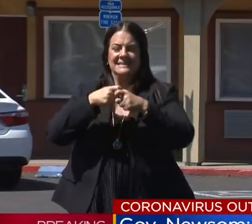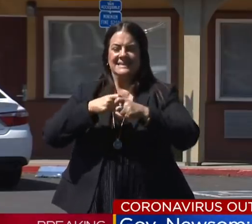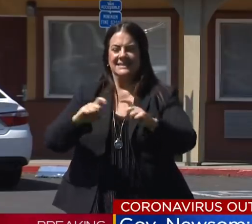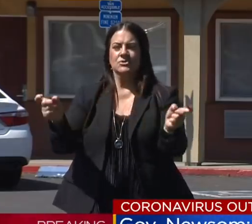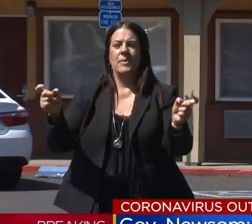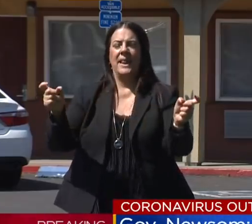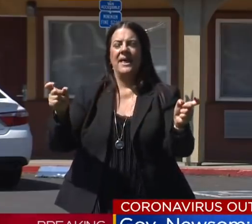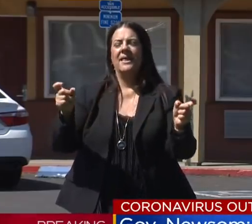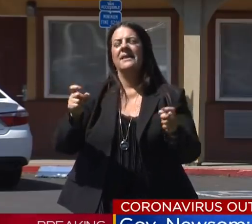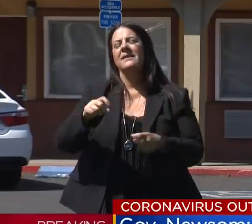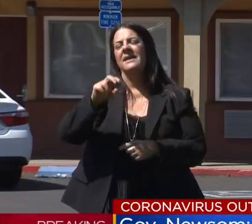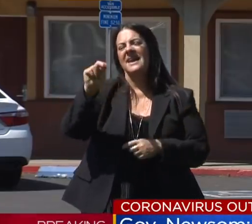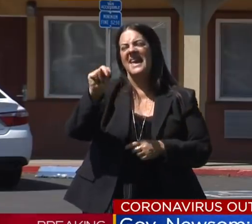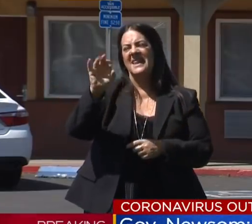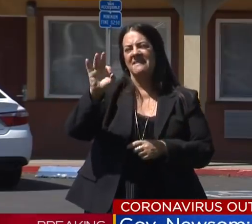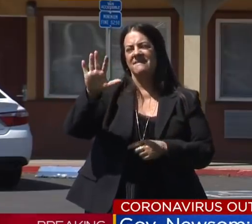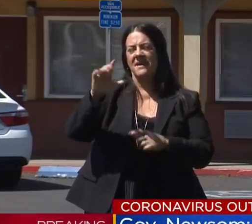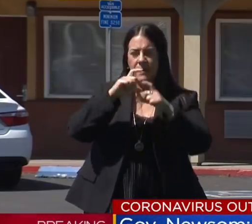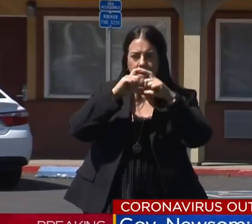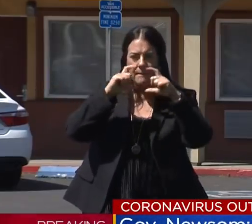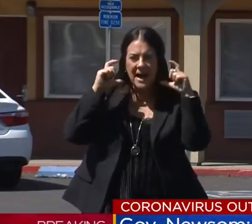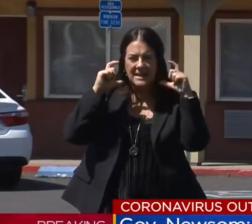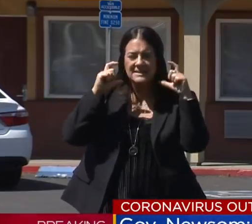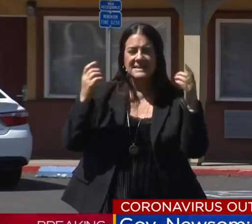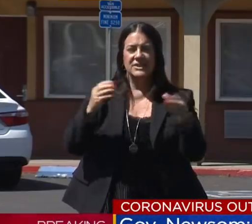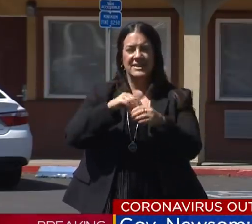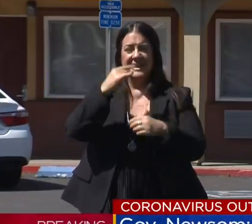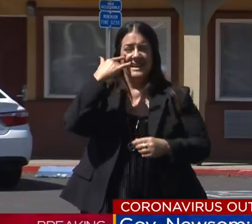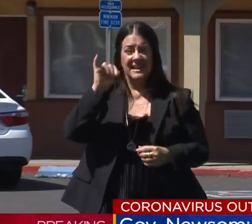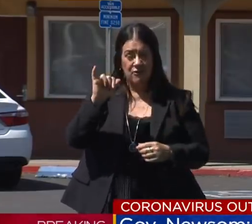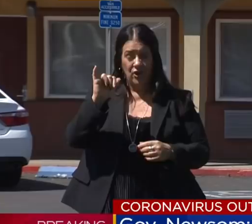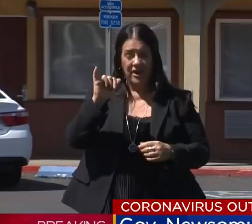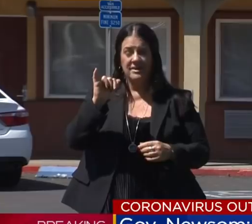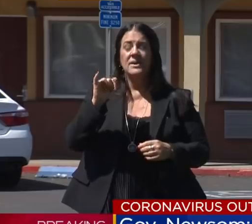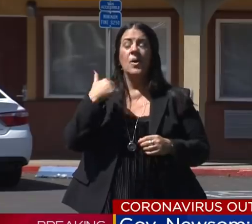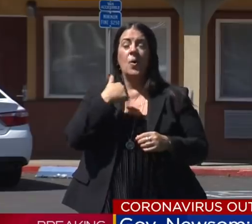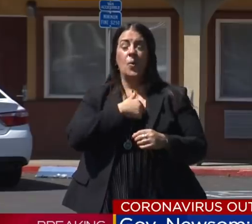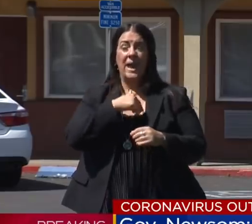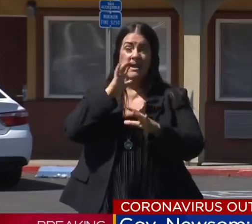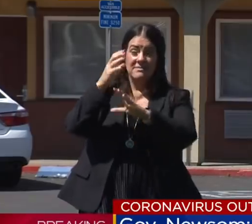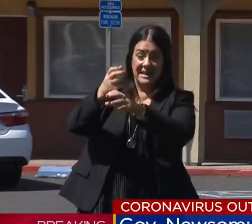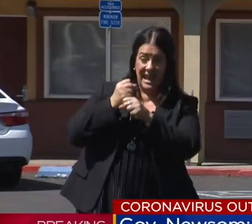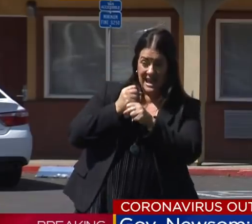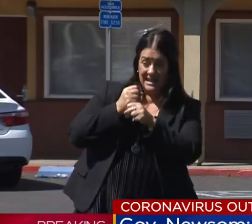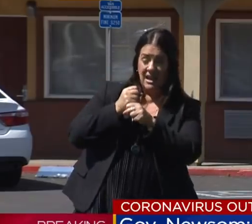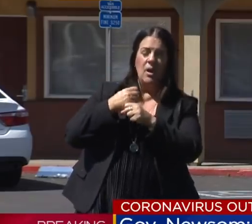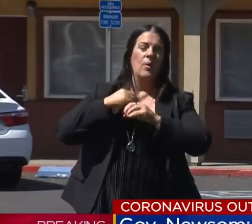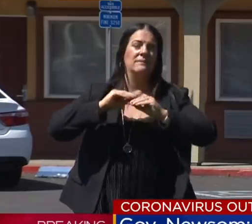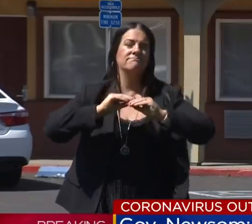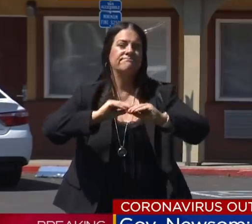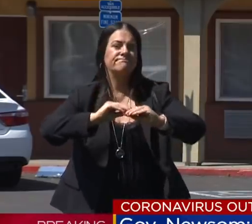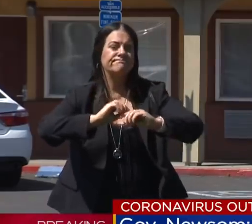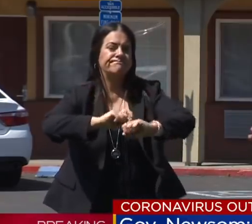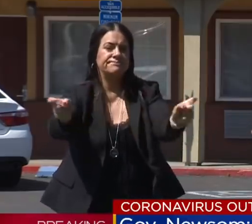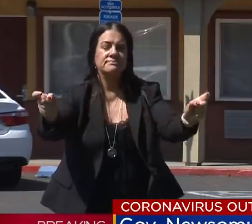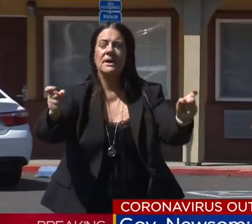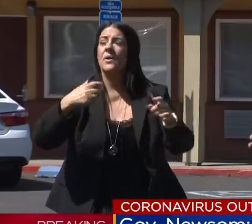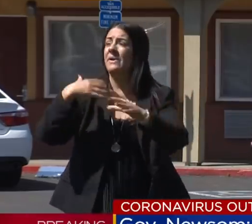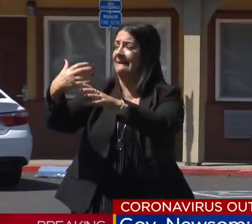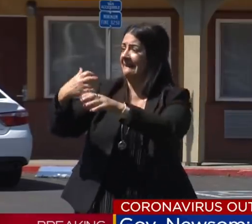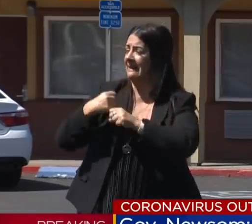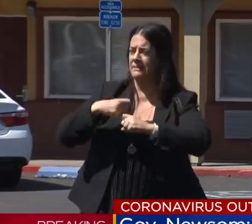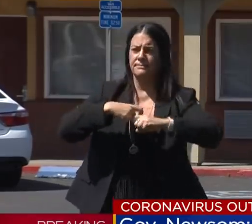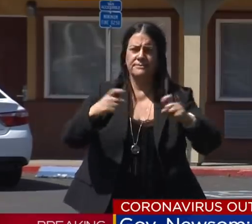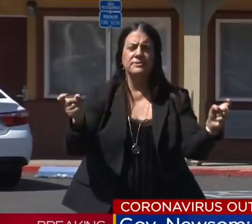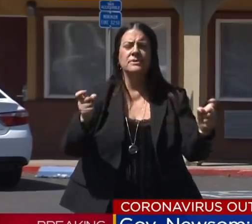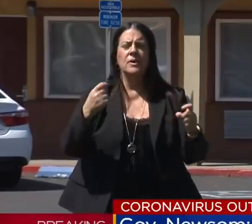masks in the state of California. As I said, as soon as we get those masks in, we get them out as quickly as possible. We'll need tens of